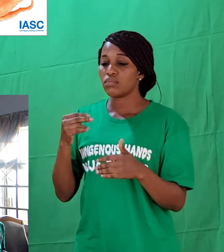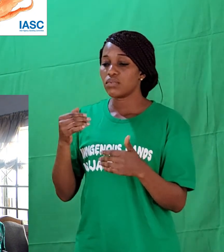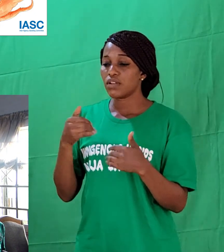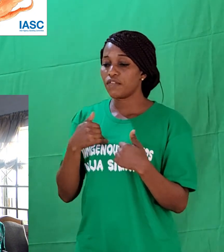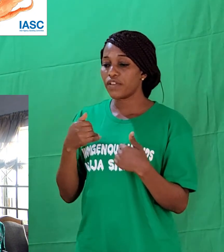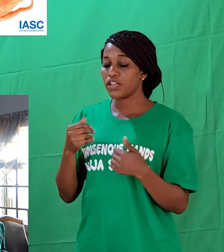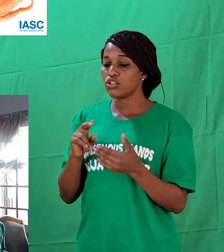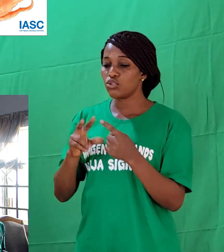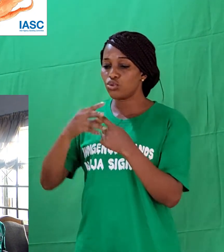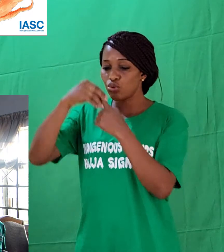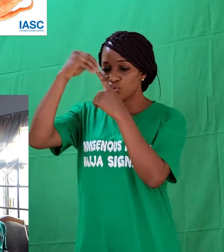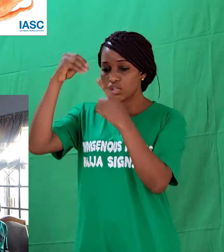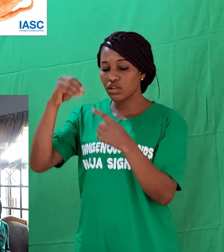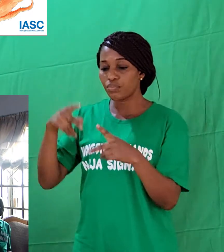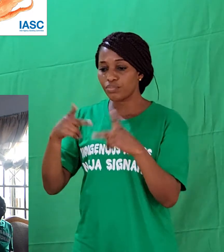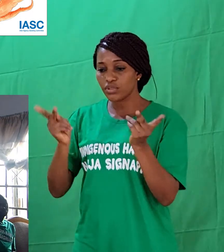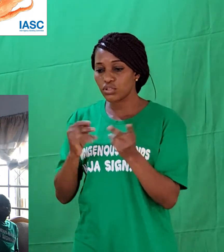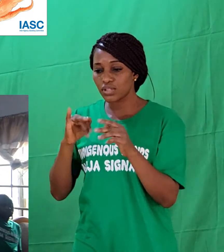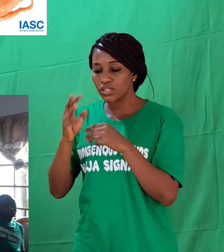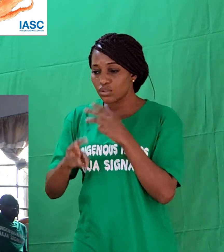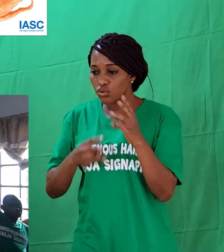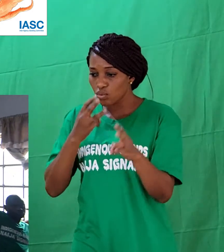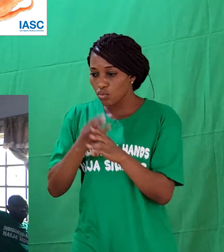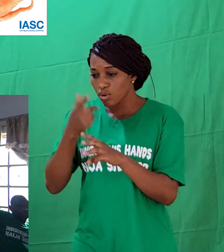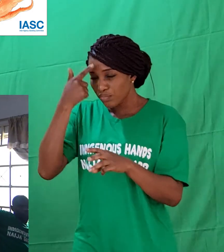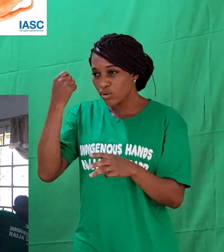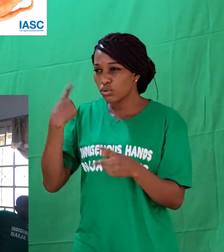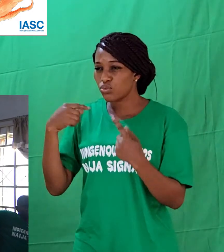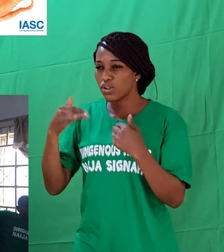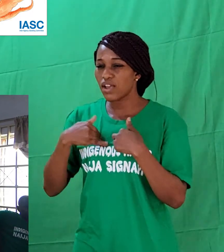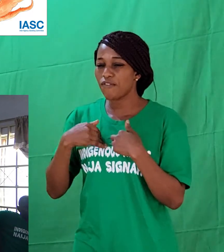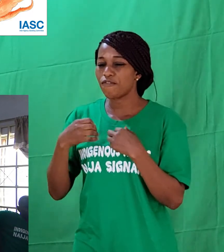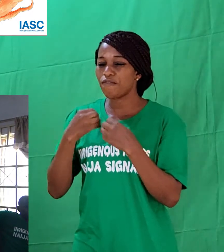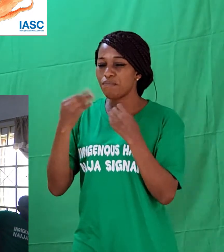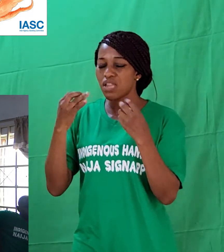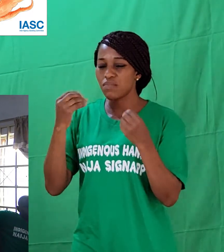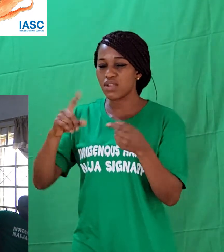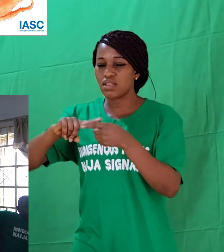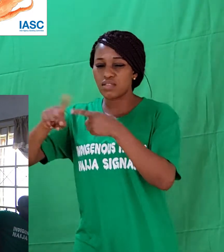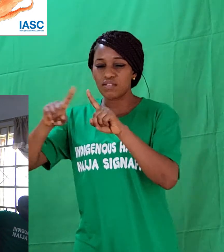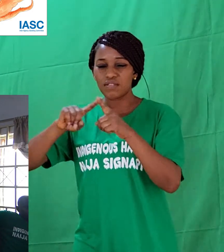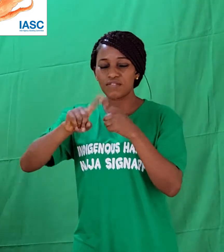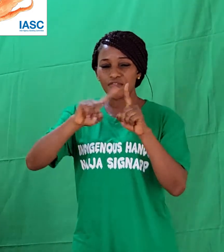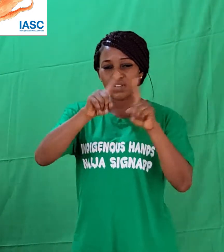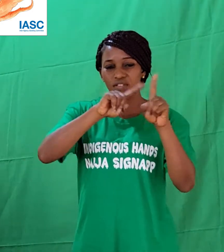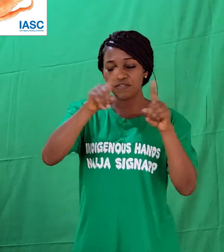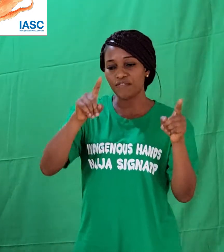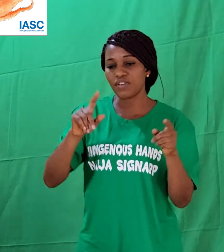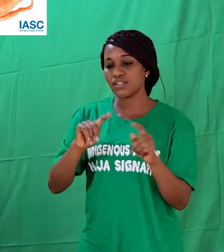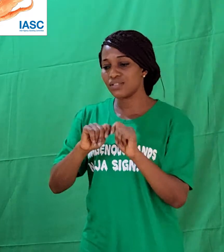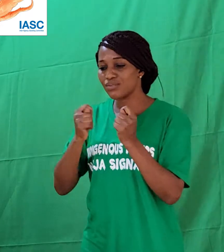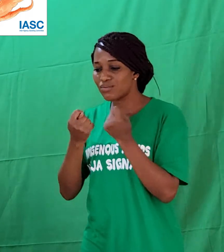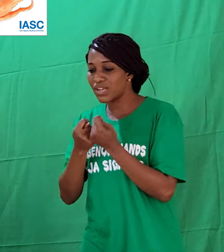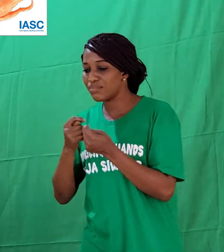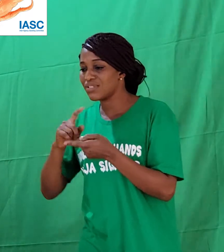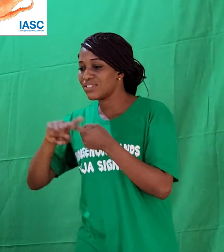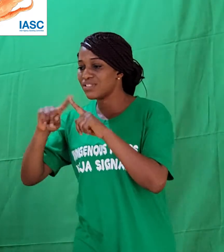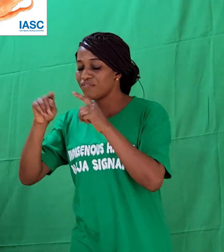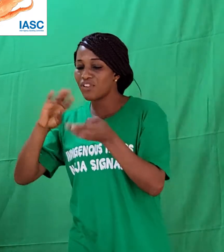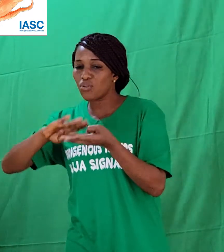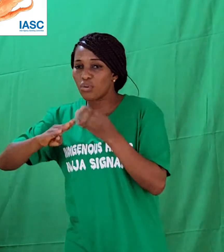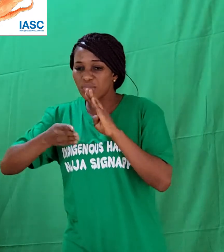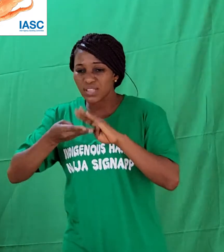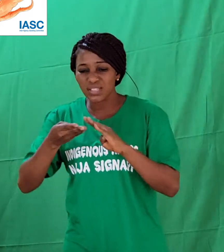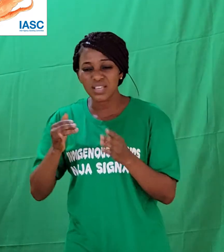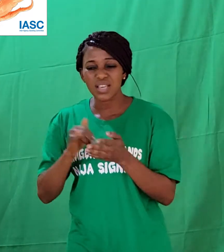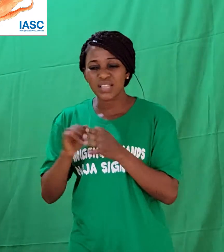are a conglomeration of different communities, different tribes that come together as a country. That doesn't